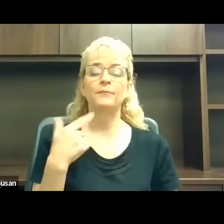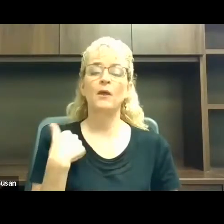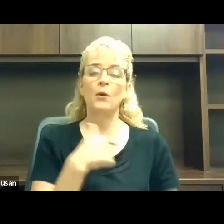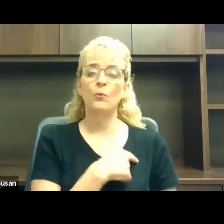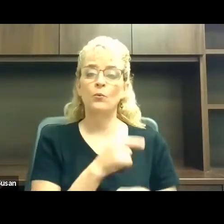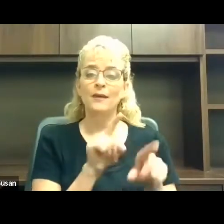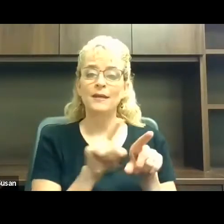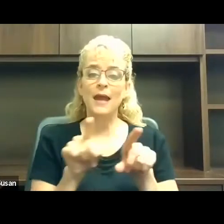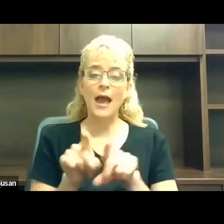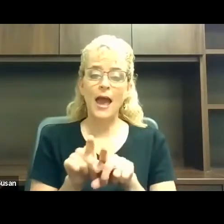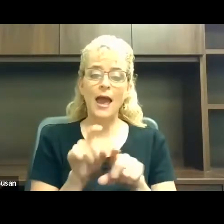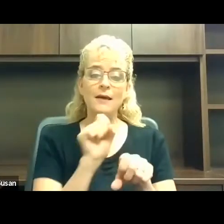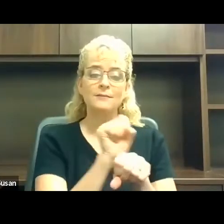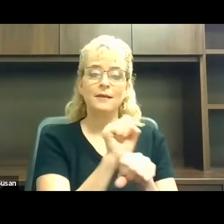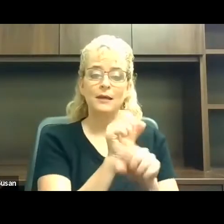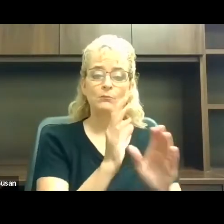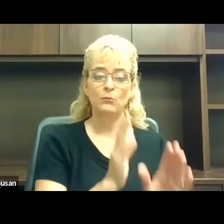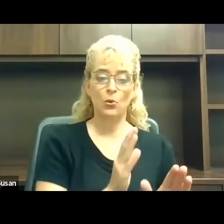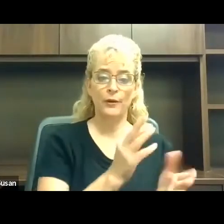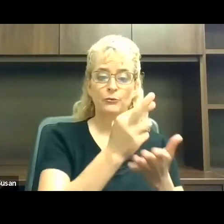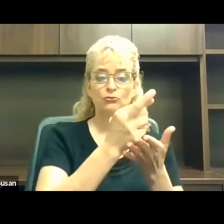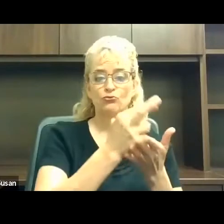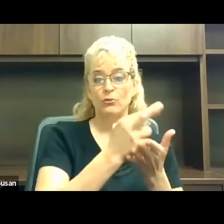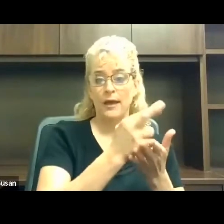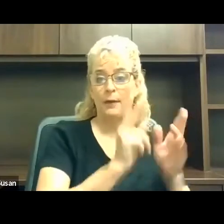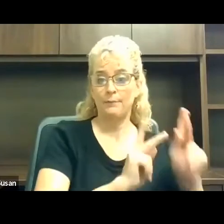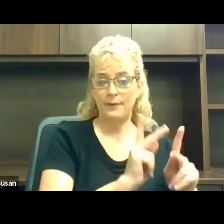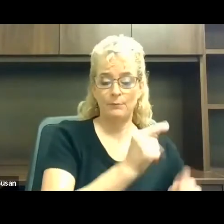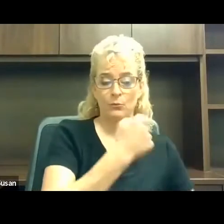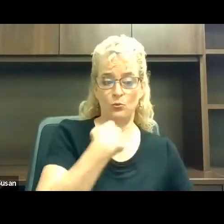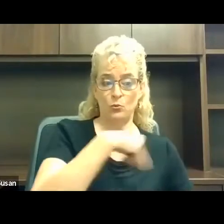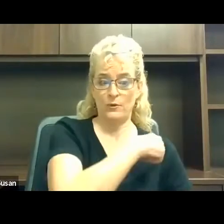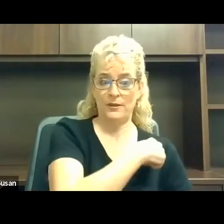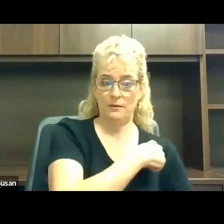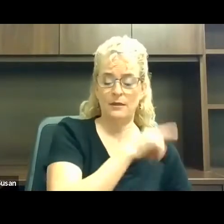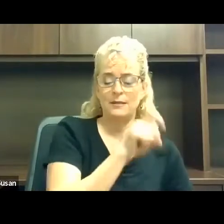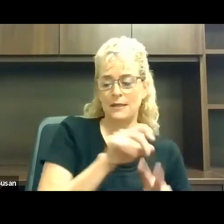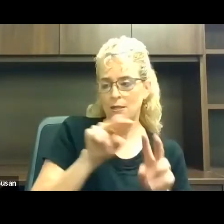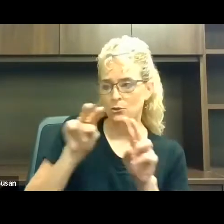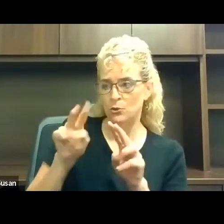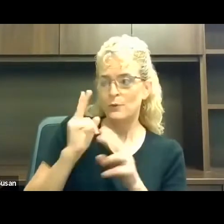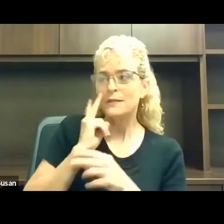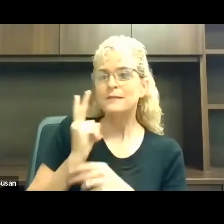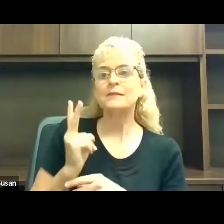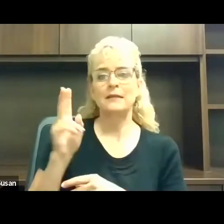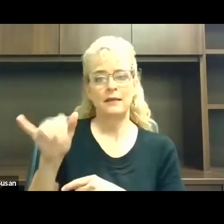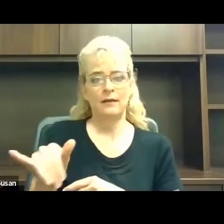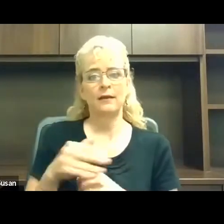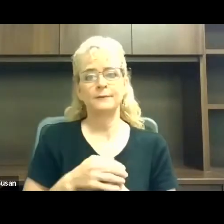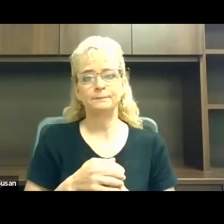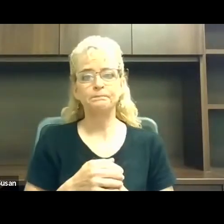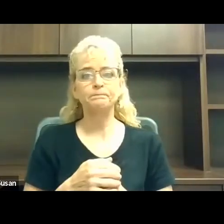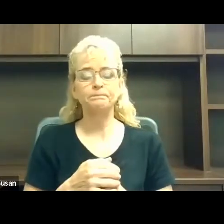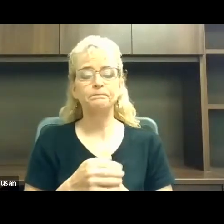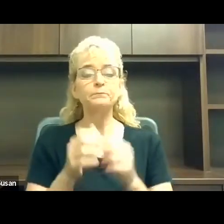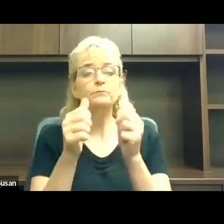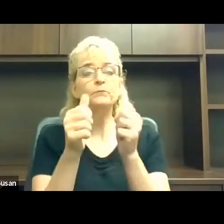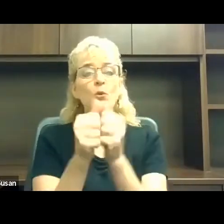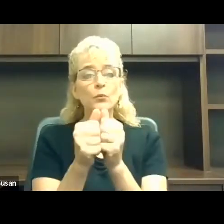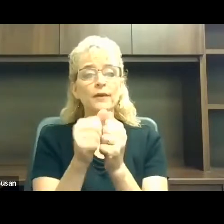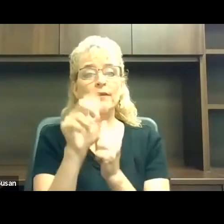developers, as rehab people, need to see that. You know, when the ADA